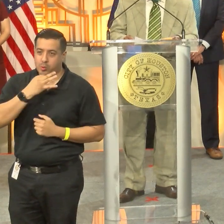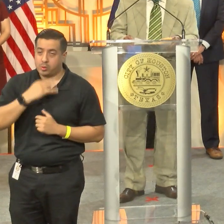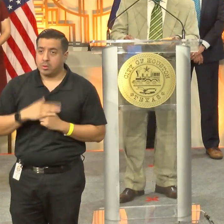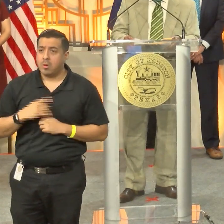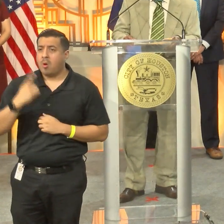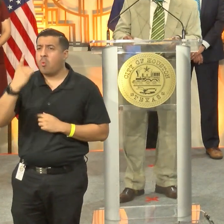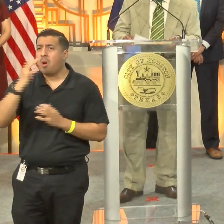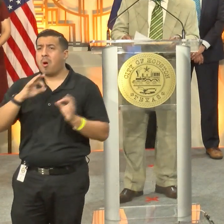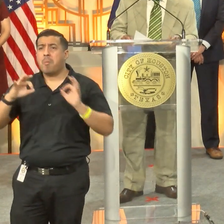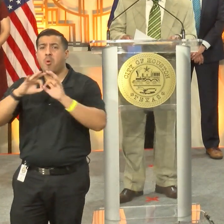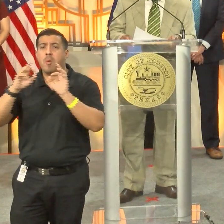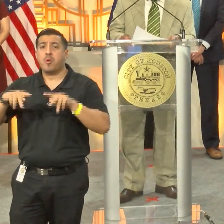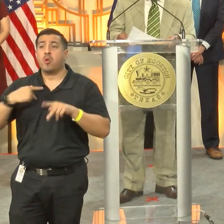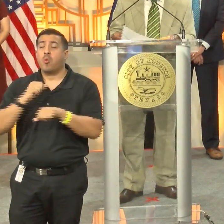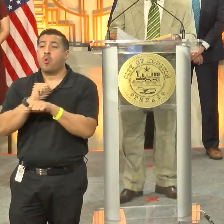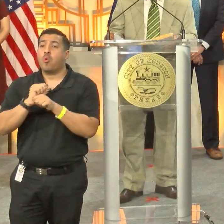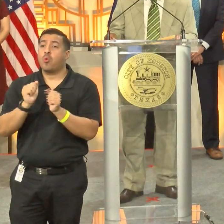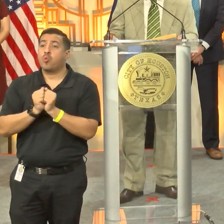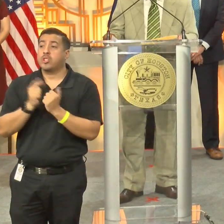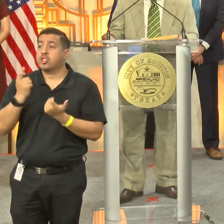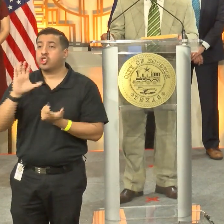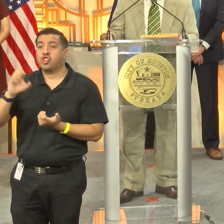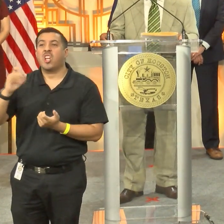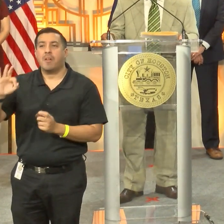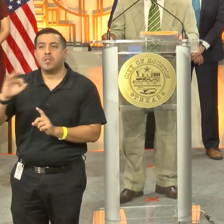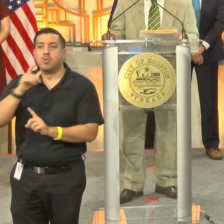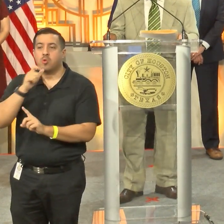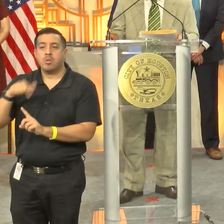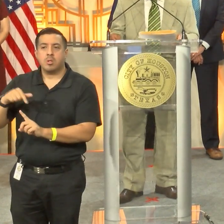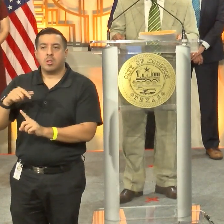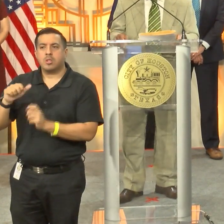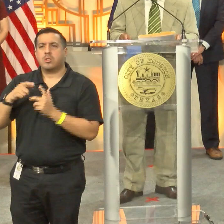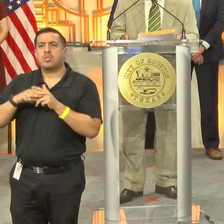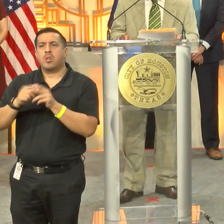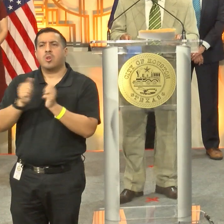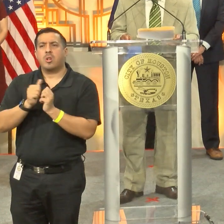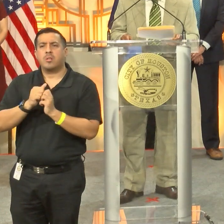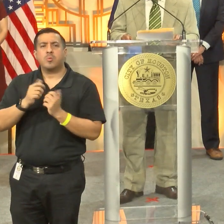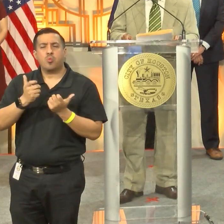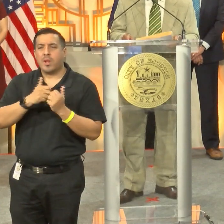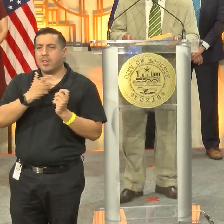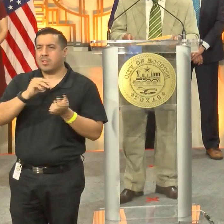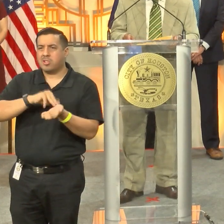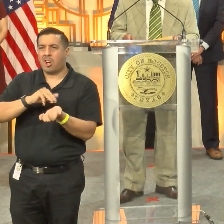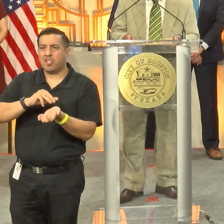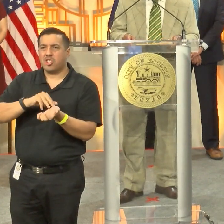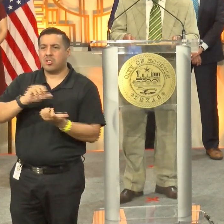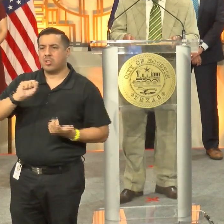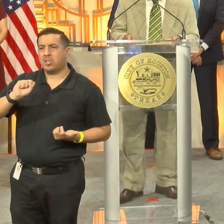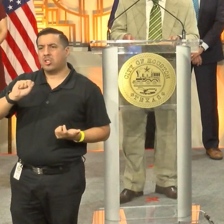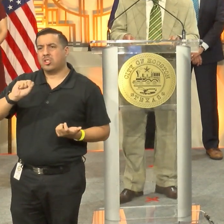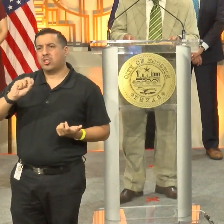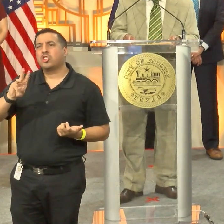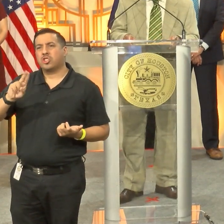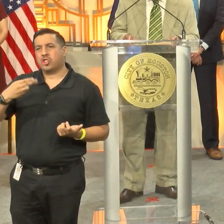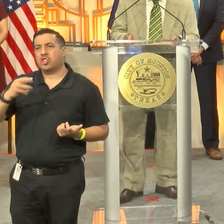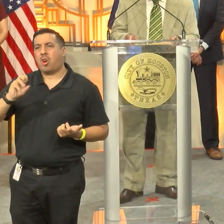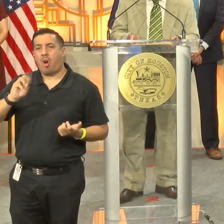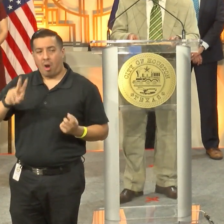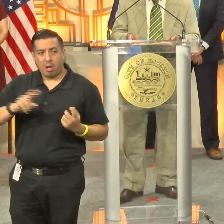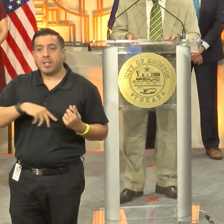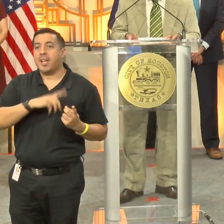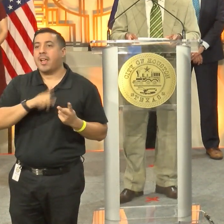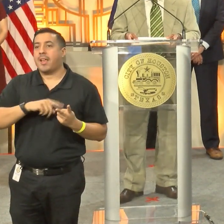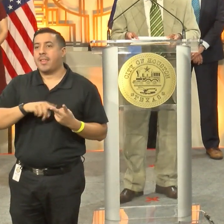important persons who have worked closely with the chefs. Let me start off with Dr. Shaw, and then I'll be followed by